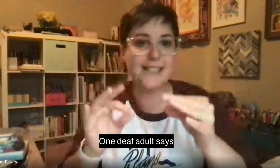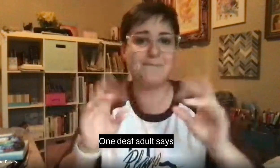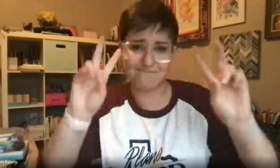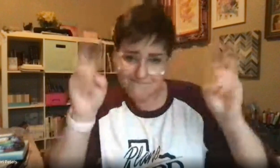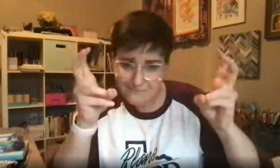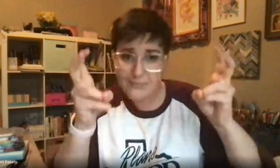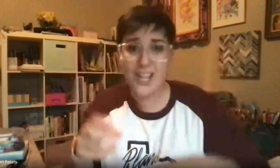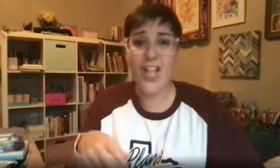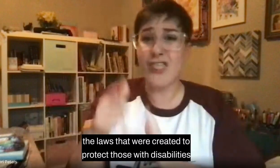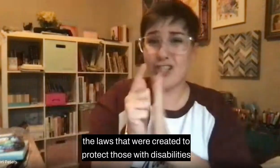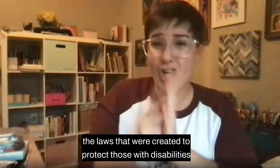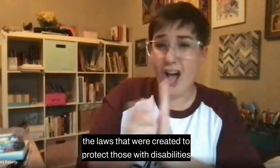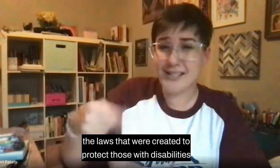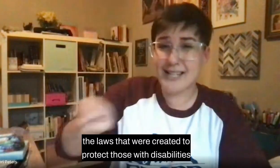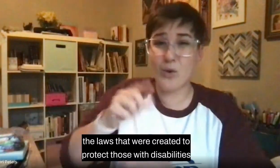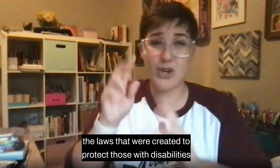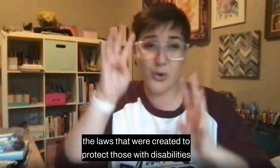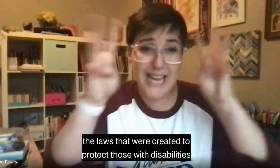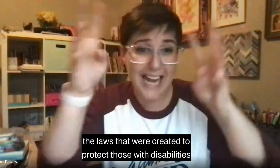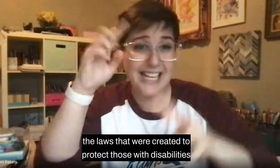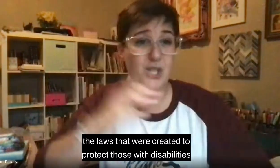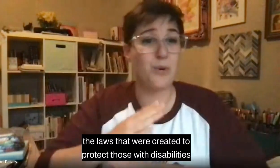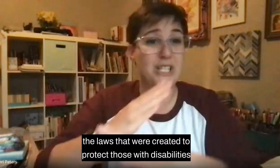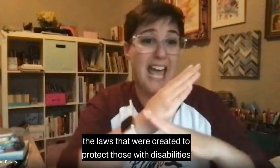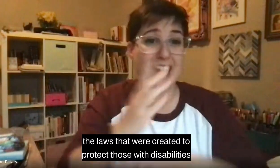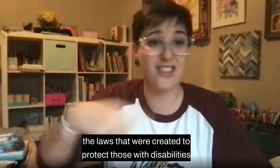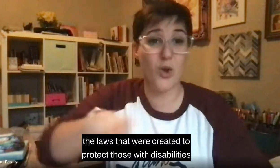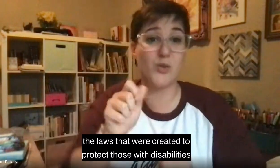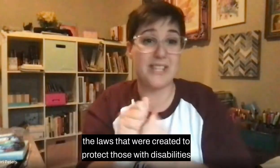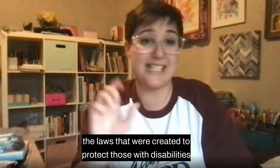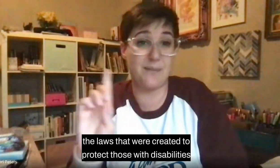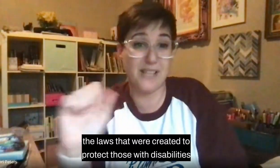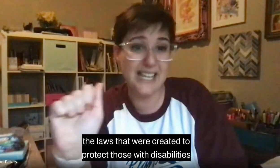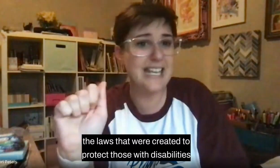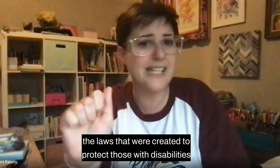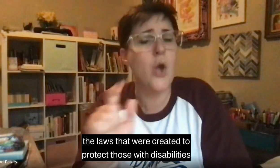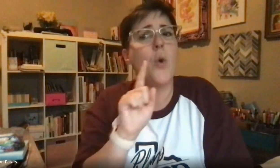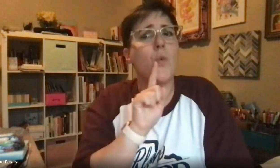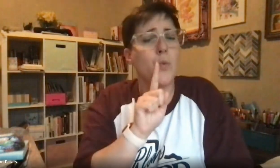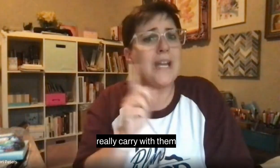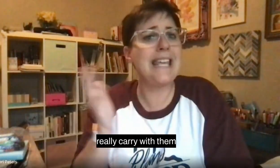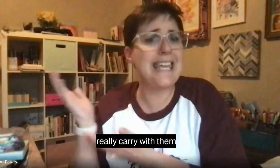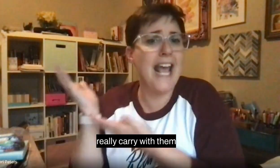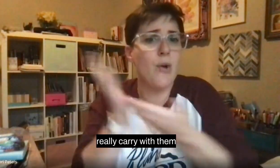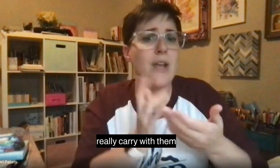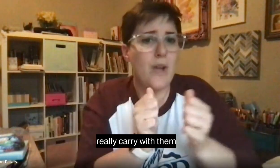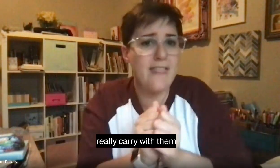the laws that were created to protect those with disabilities really carry with